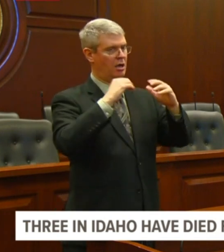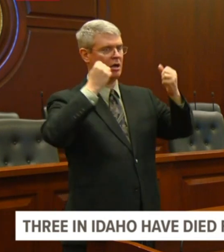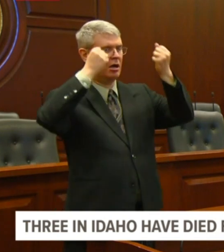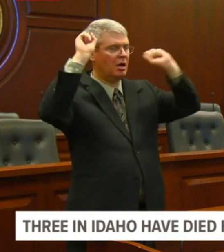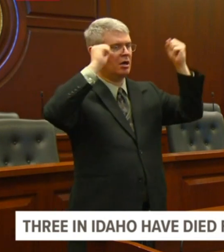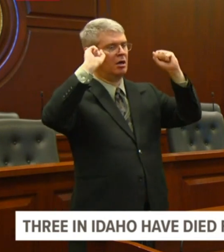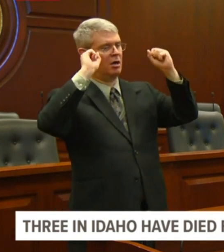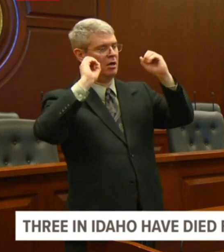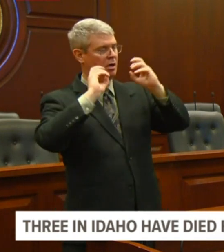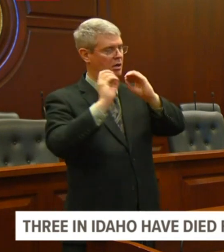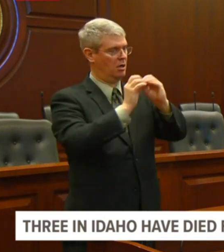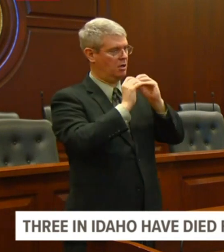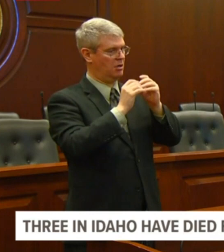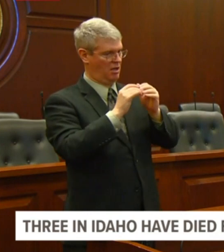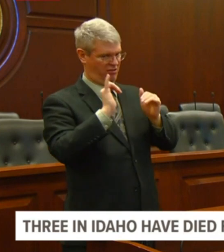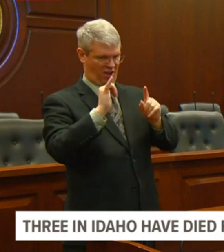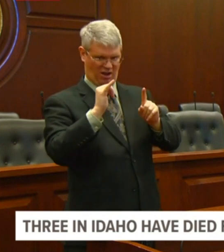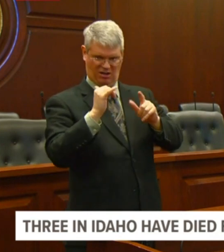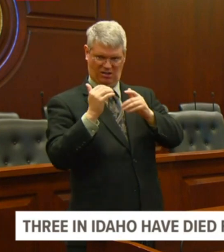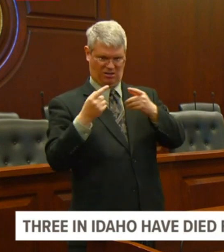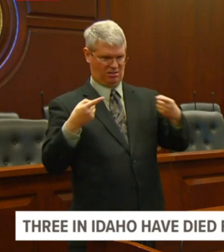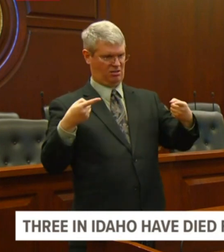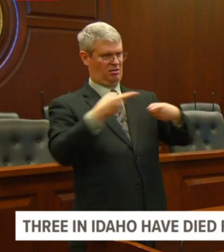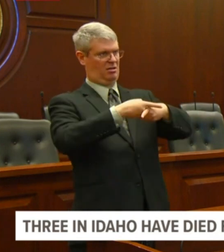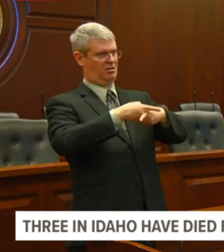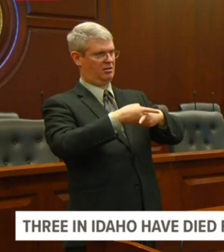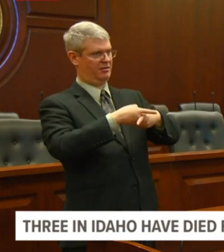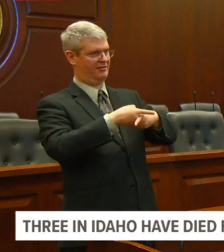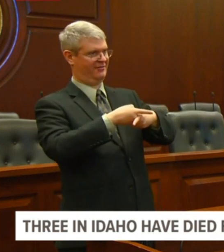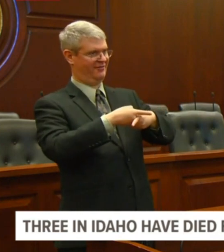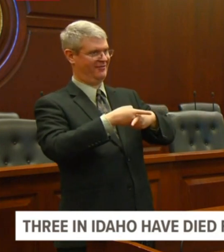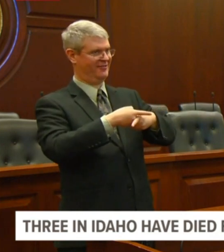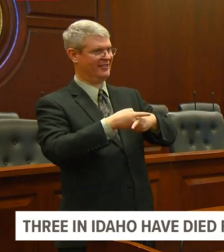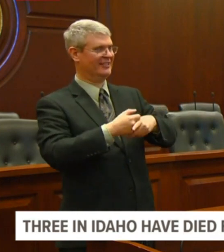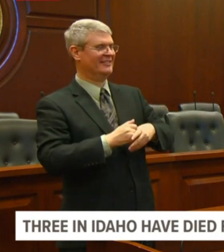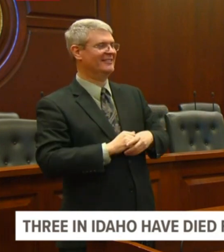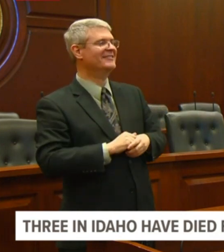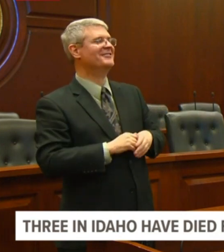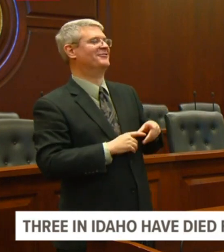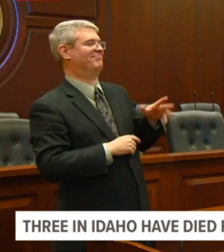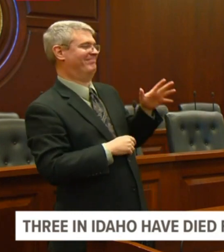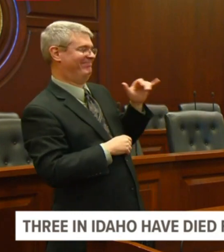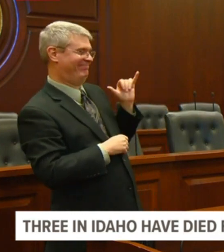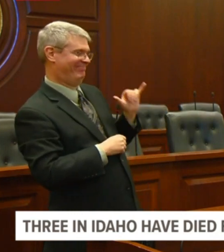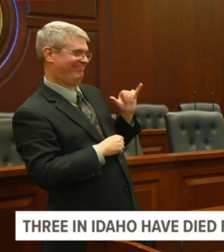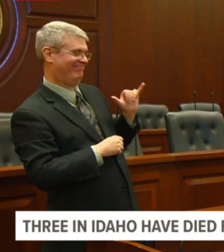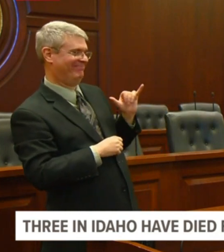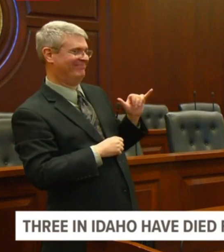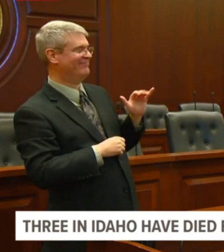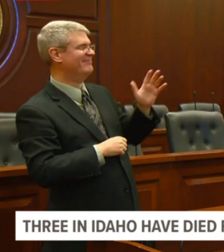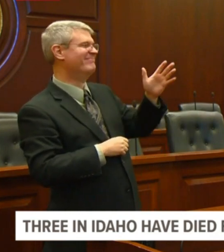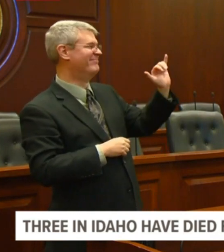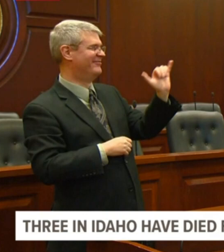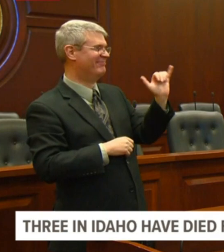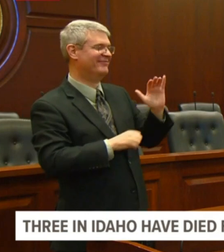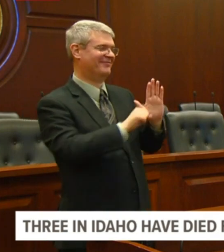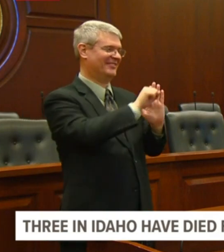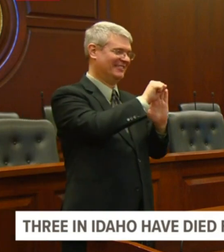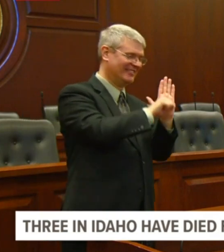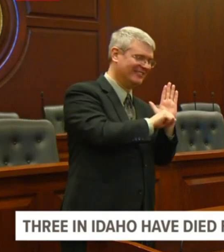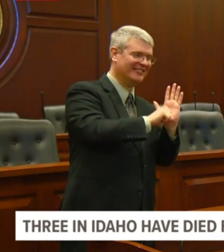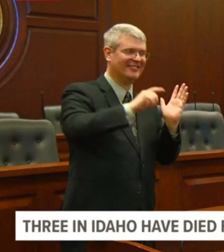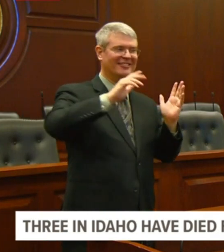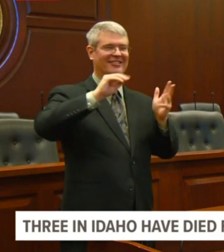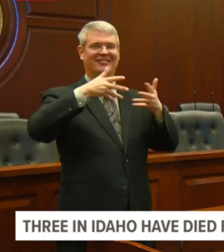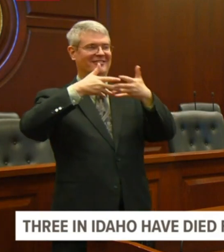uh, the, our natural instinct if, uh, as the public and as, uh, uh, political to have great big rallies are,